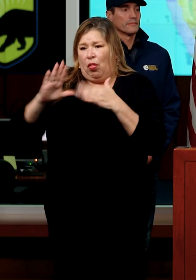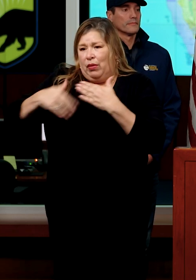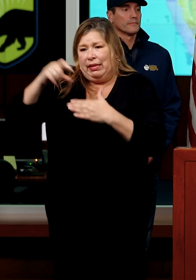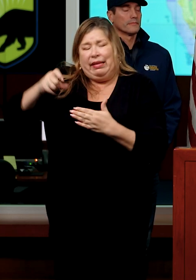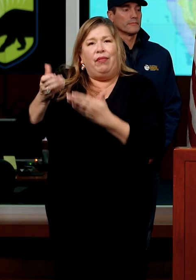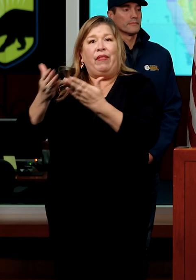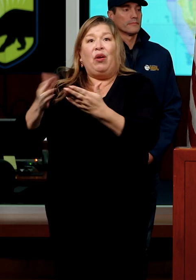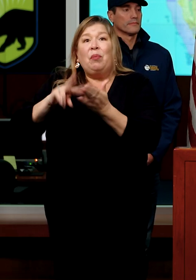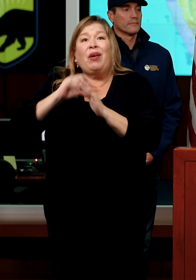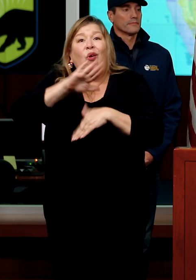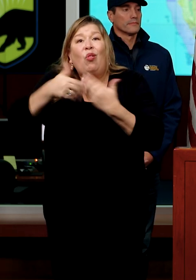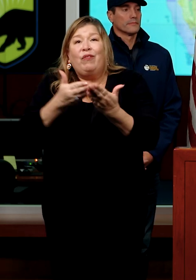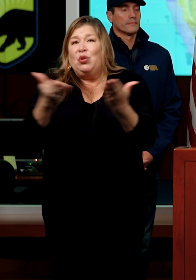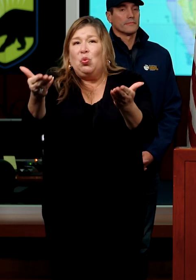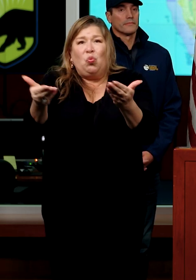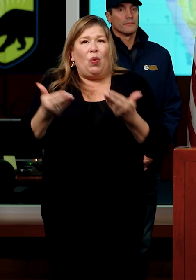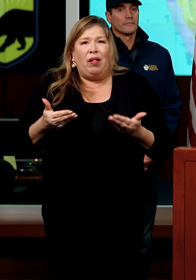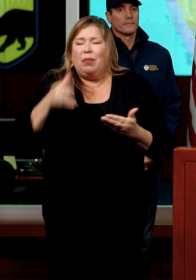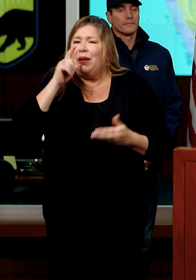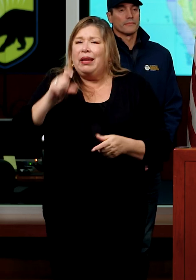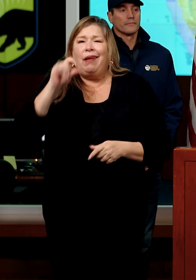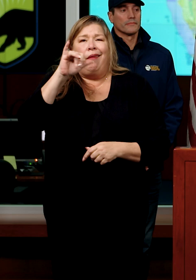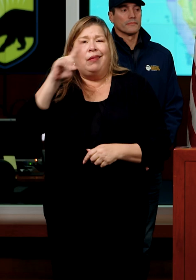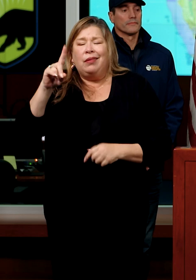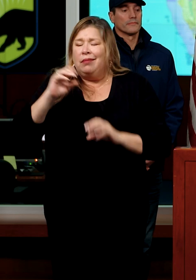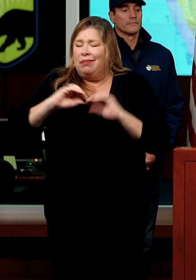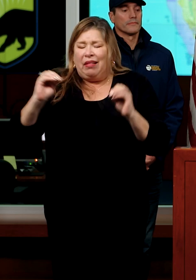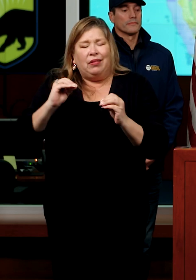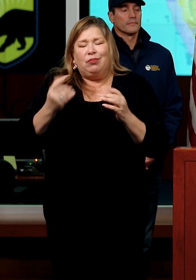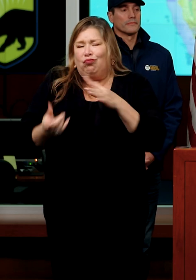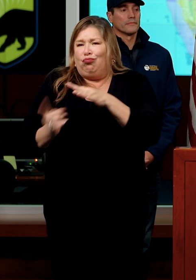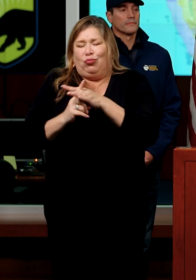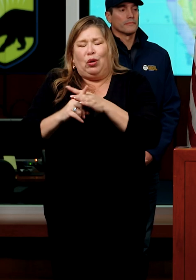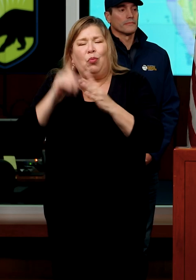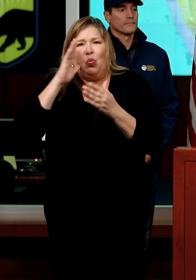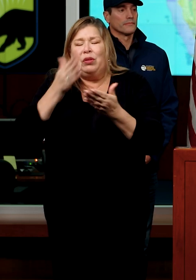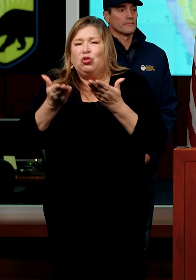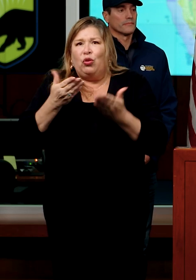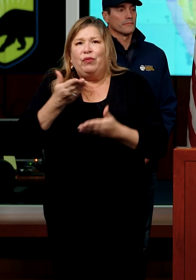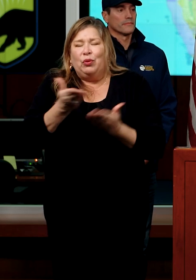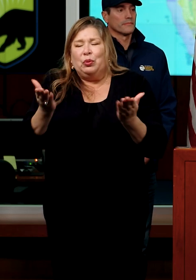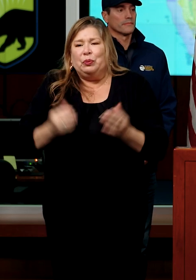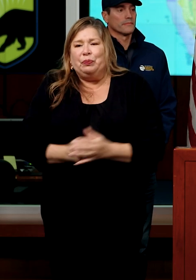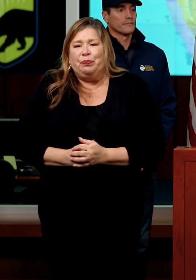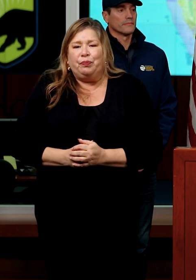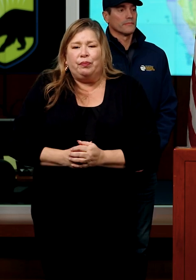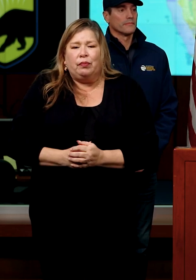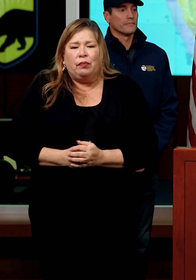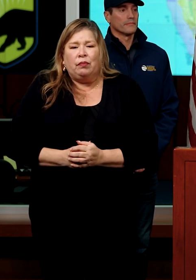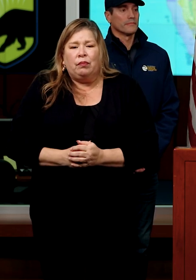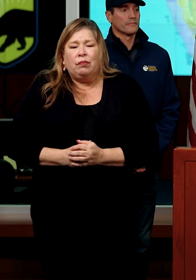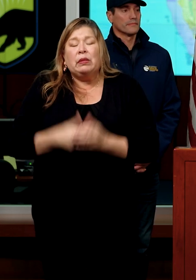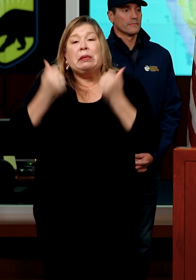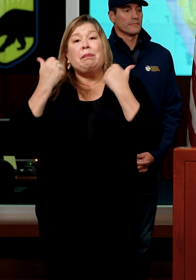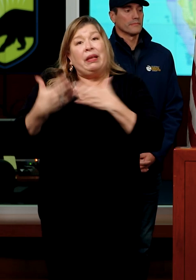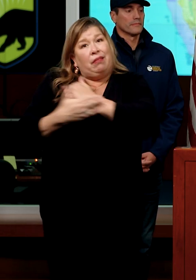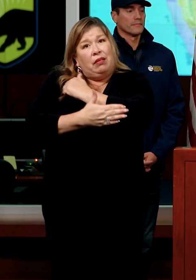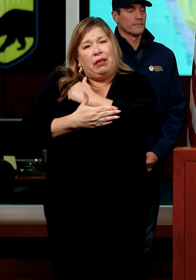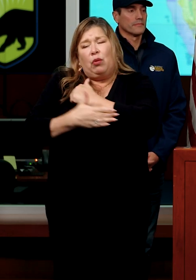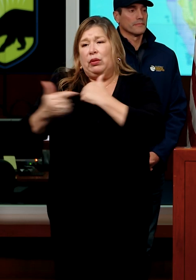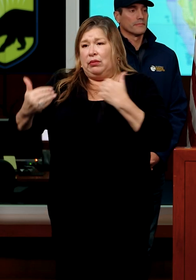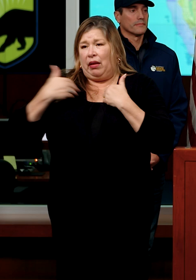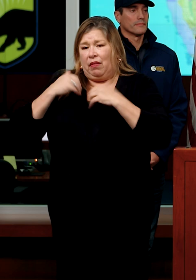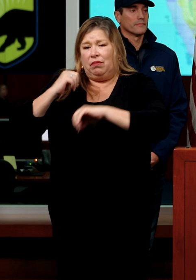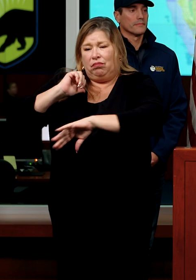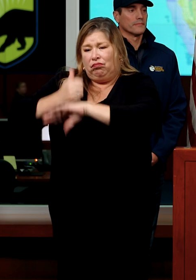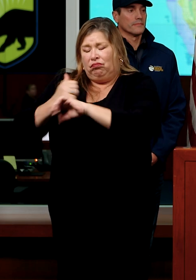are welcome. No identification is required. In addition, many counties currently have warming centers open and available